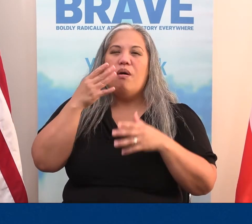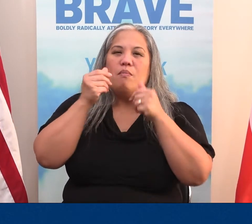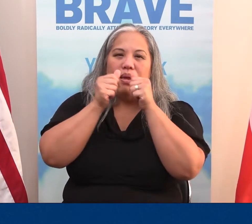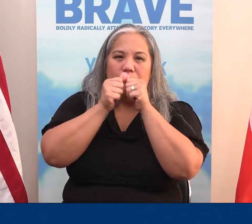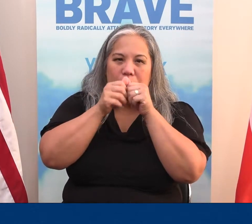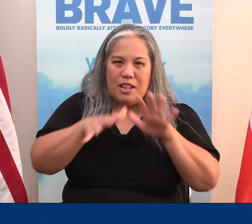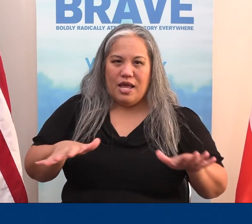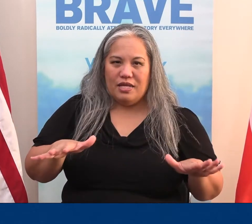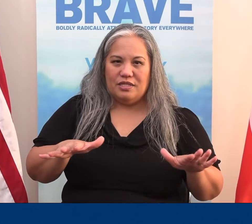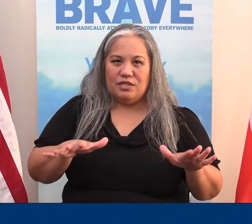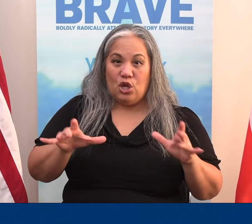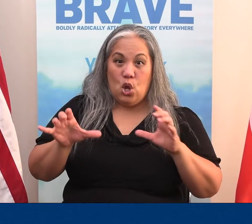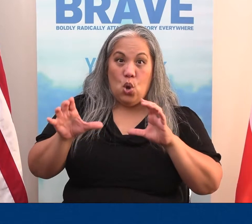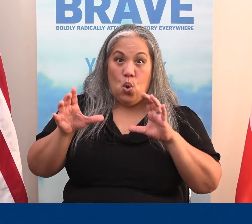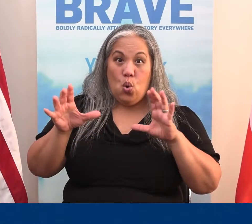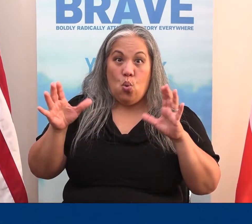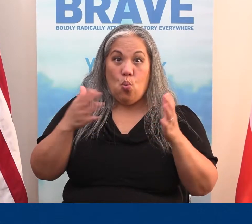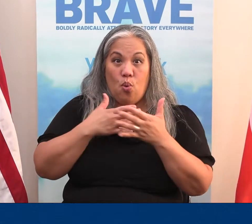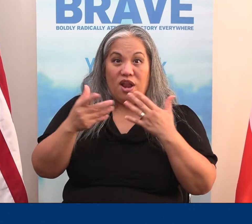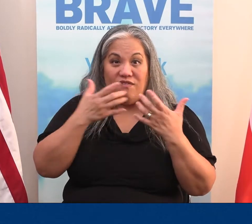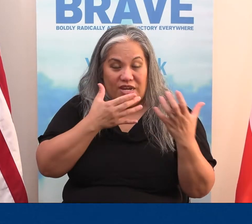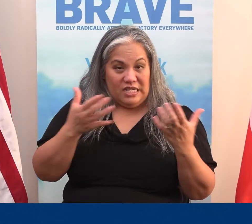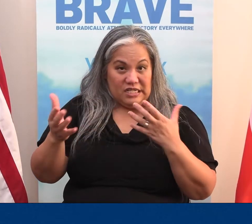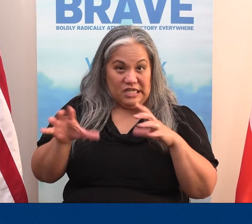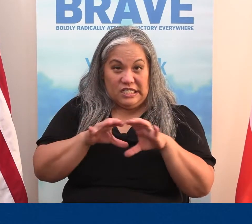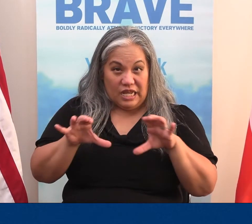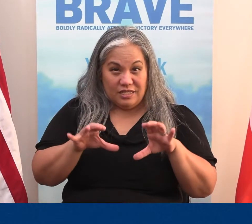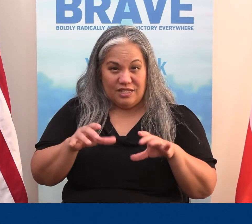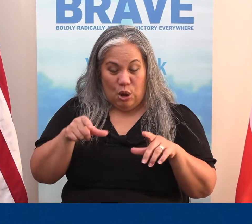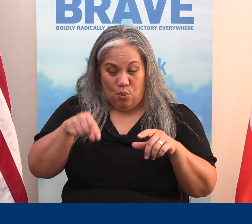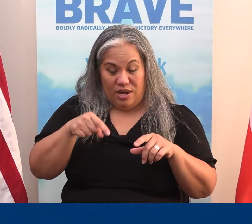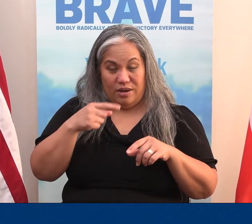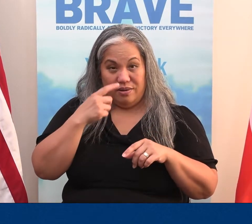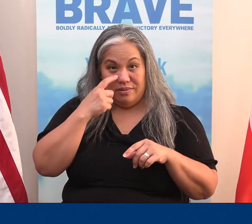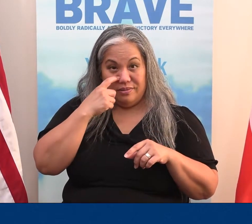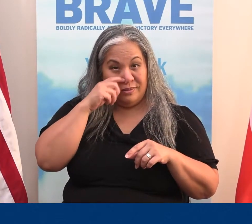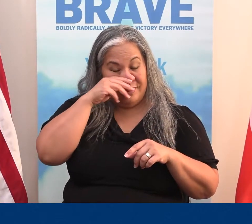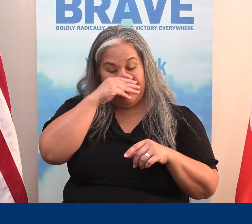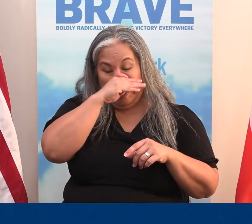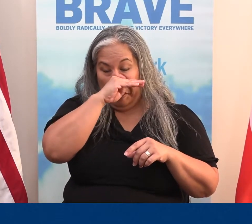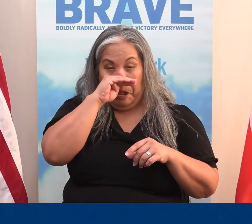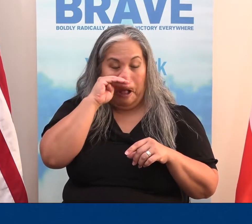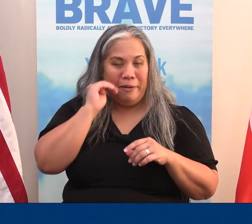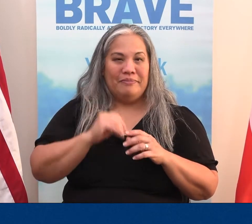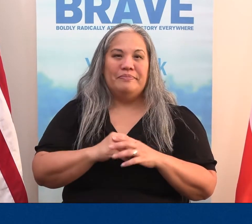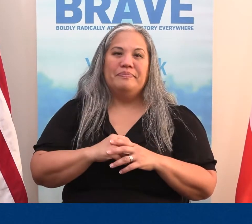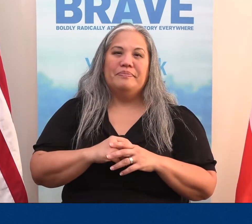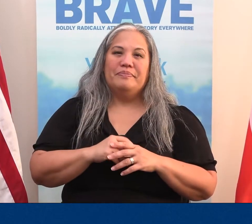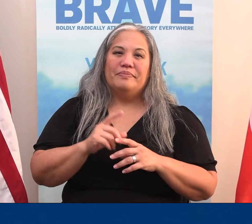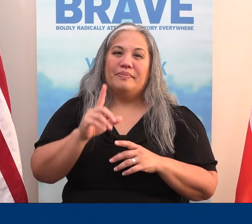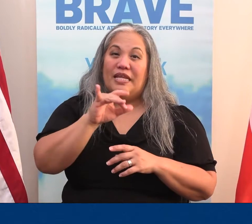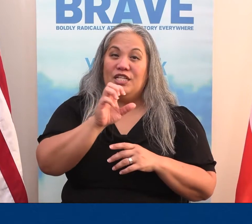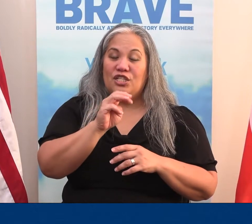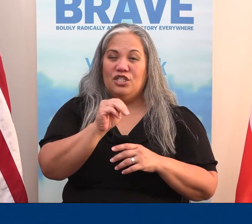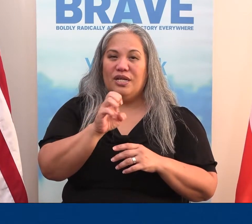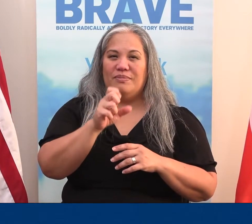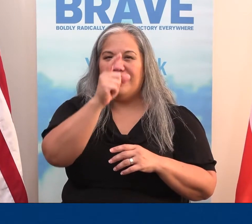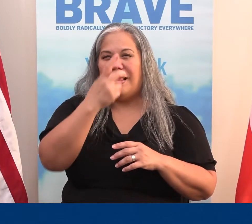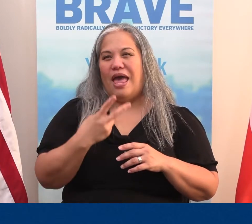will be blessed in what he does. Now, right here, James, the half